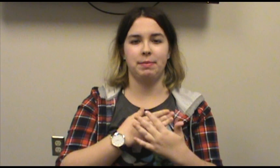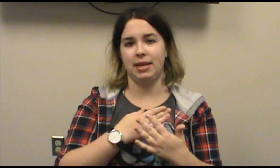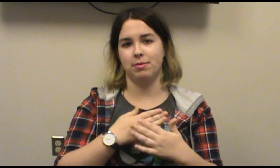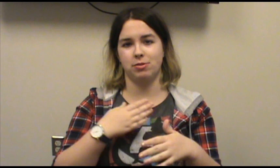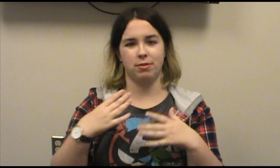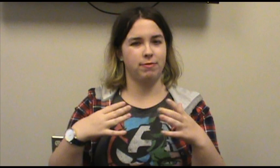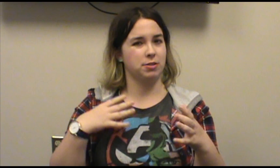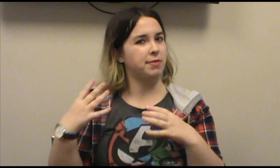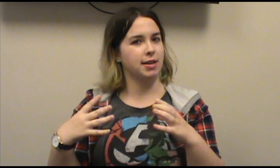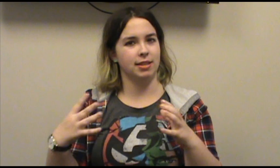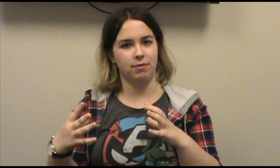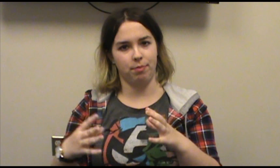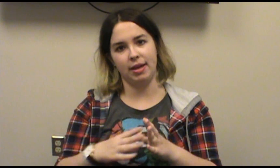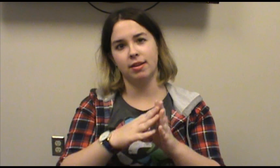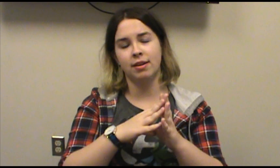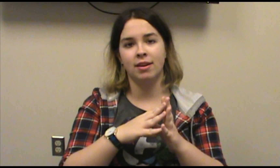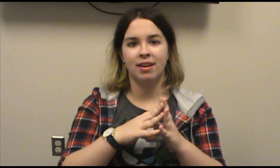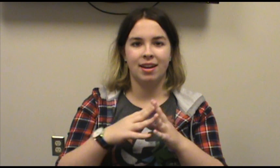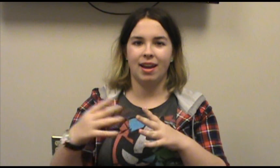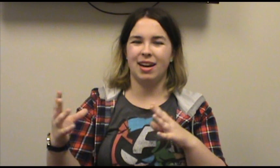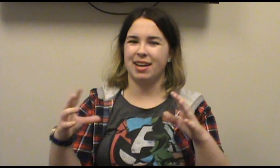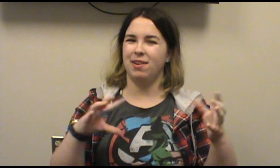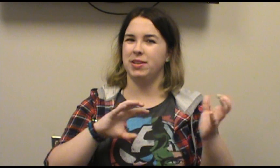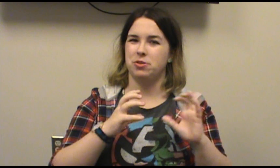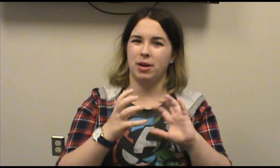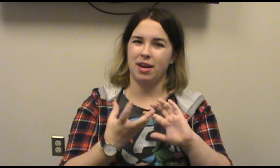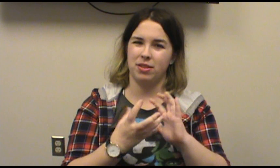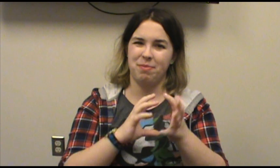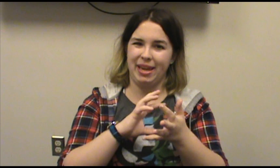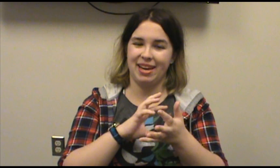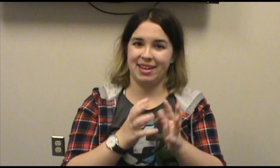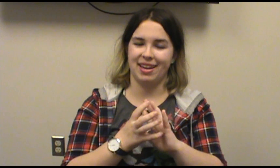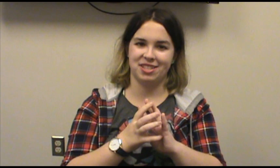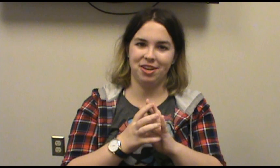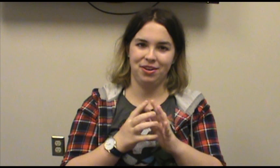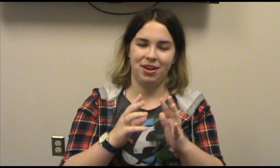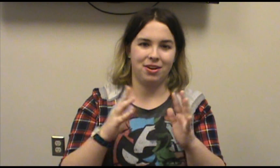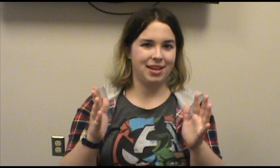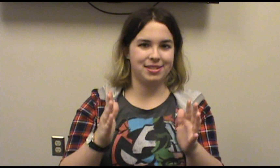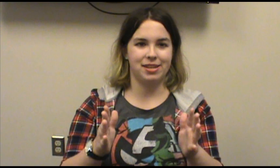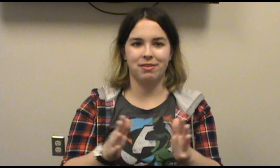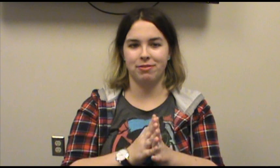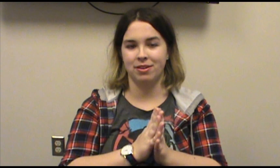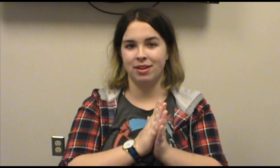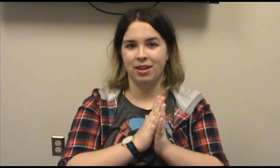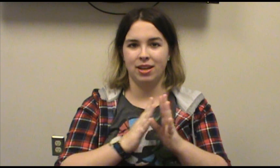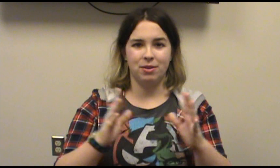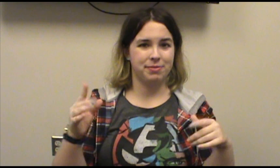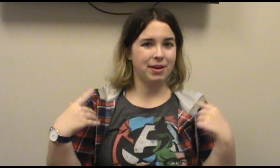that he was sort of first falling in love with Belle. And I kind of enjoyed how they made that connection and all that stuff. It was very